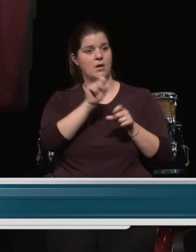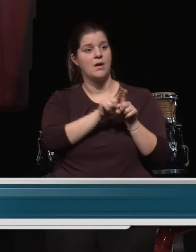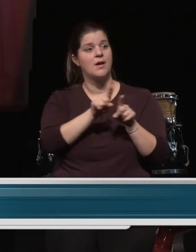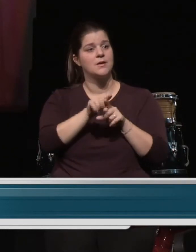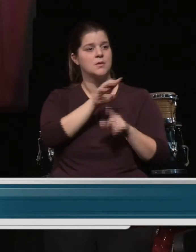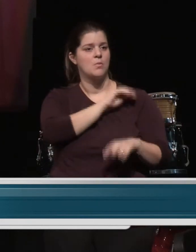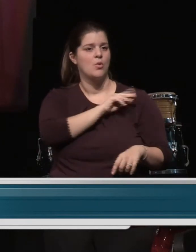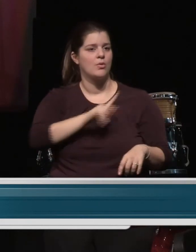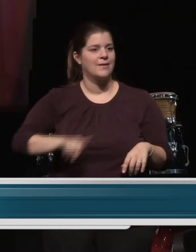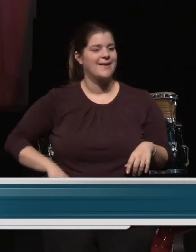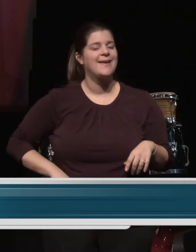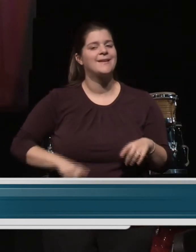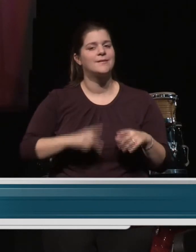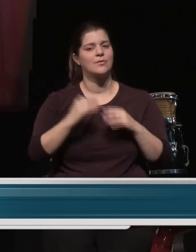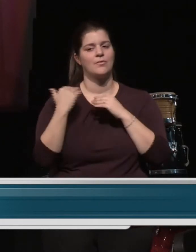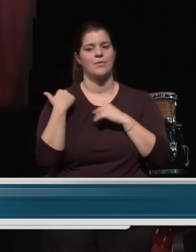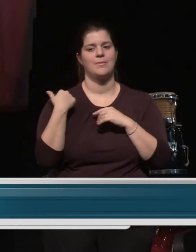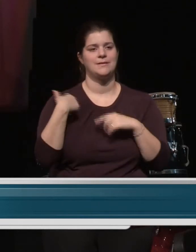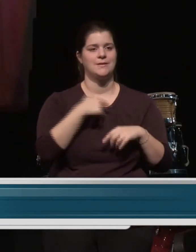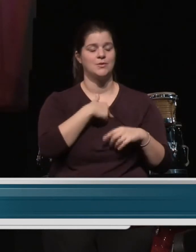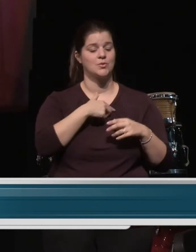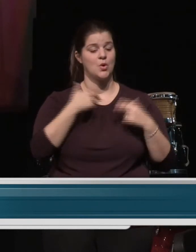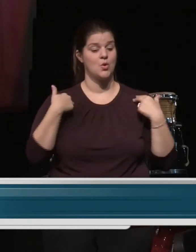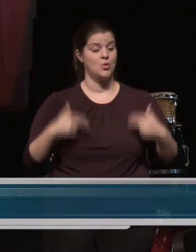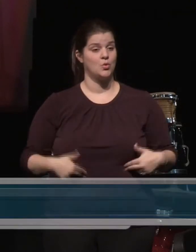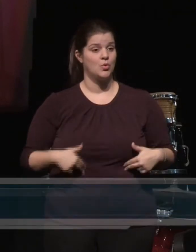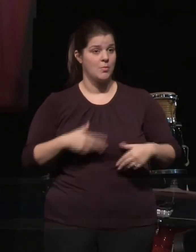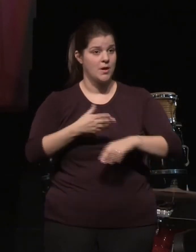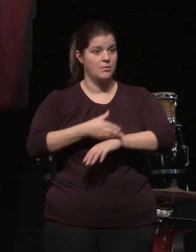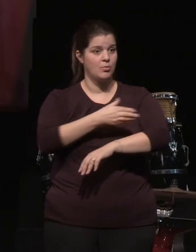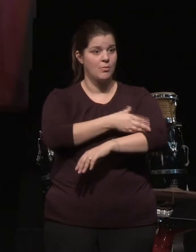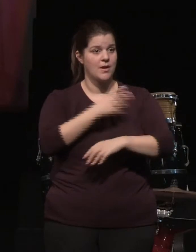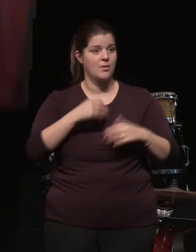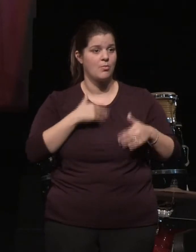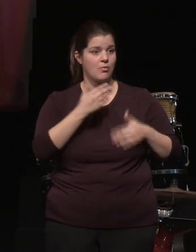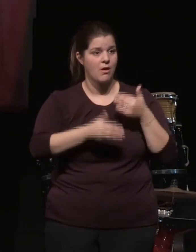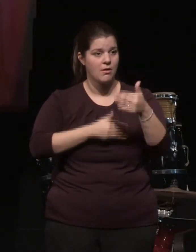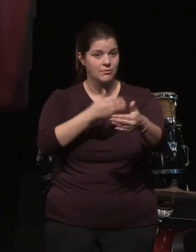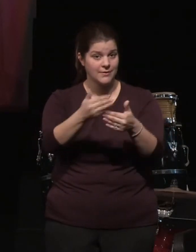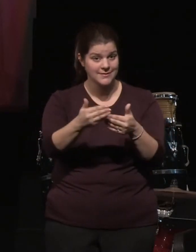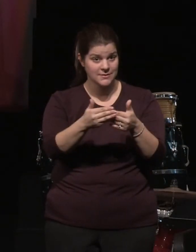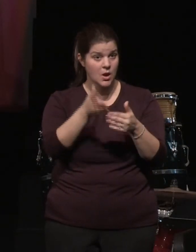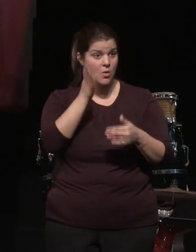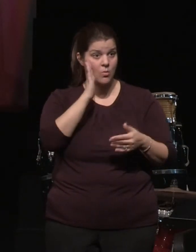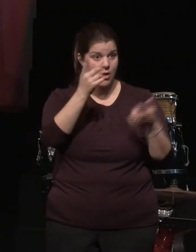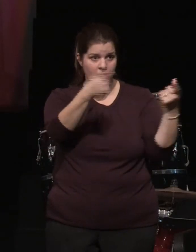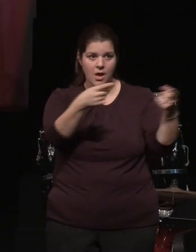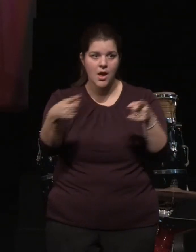human progress is neither automatic nor inevitable. Every step toward the goal of justice